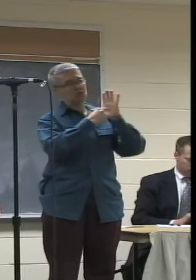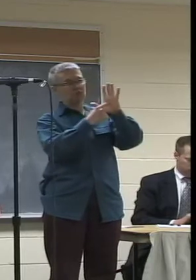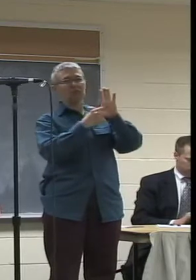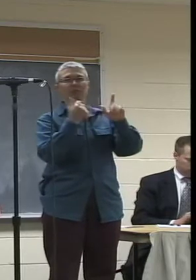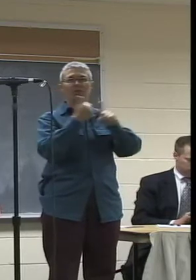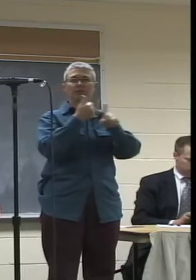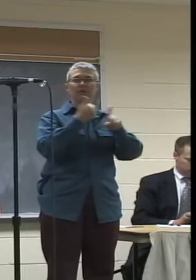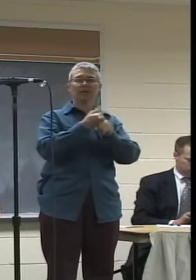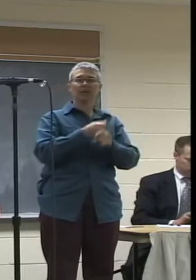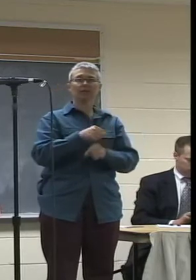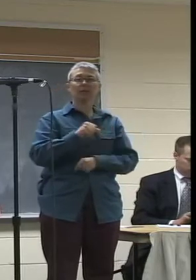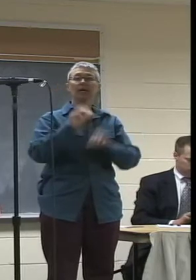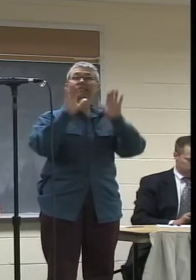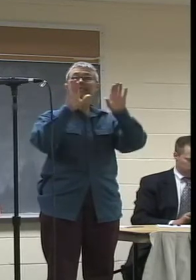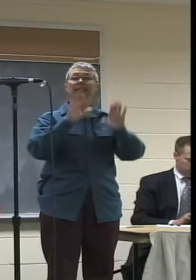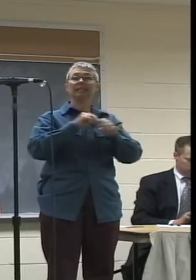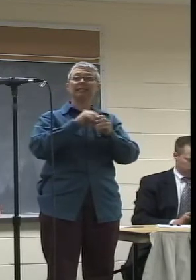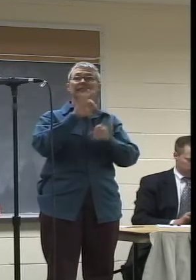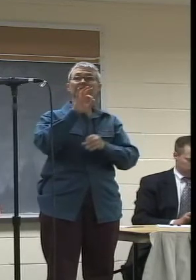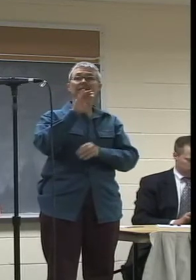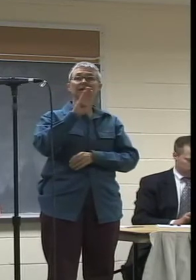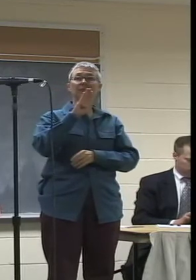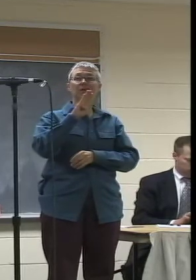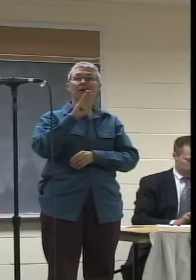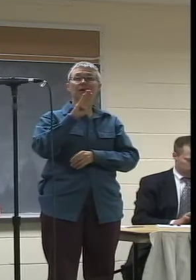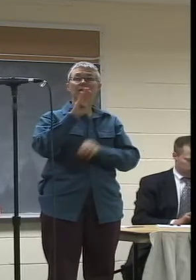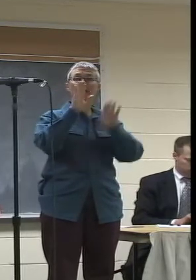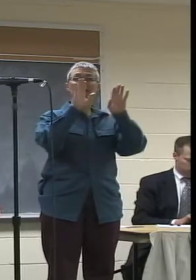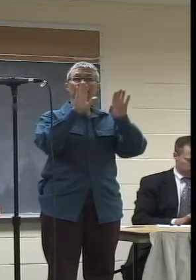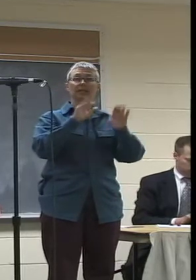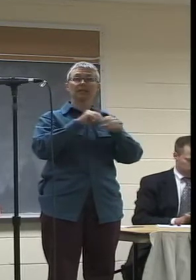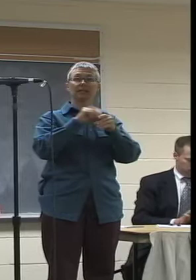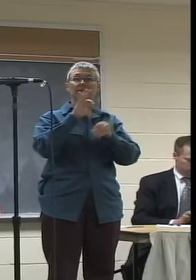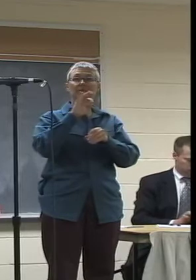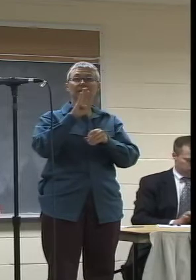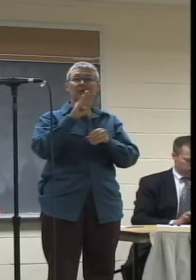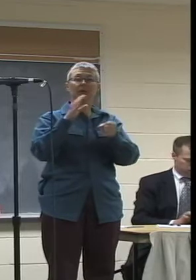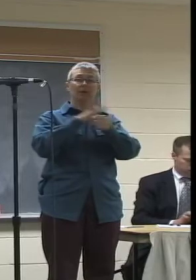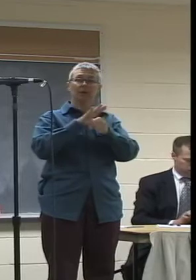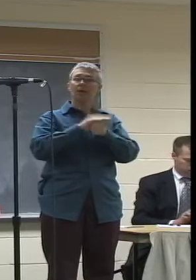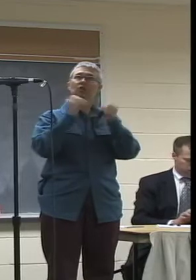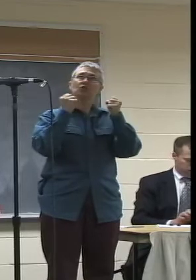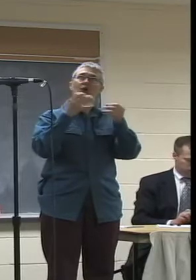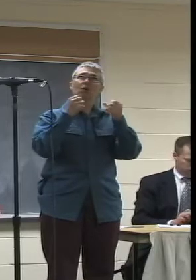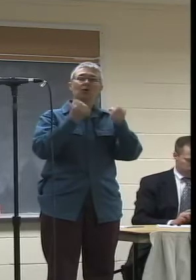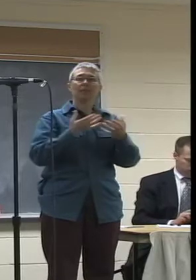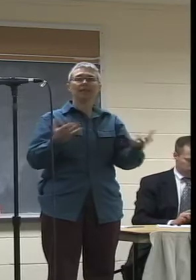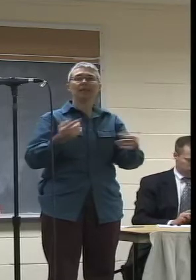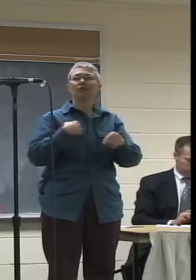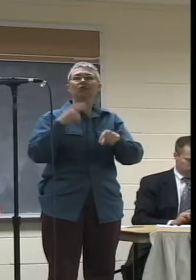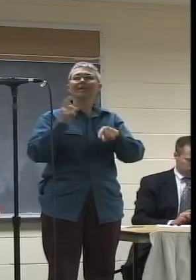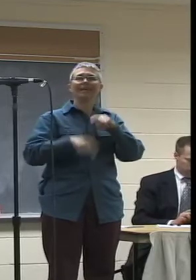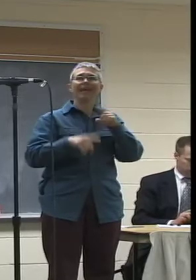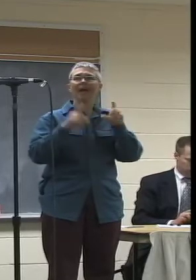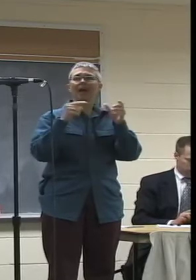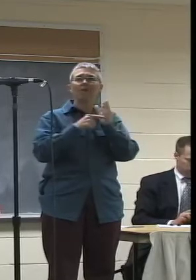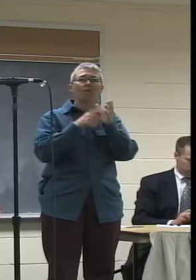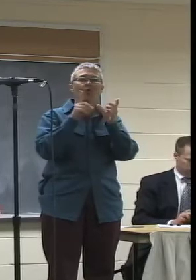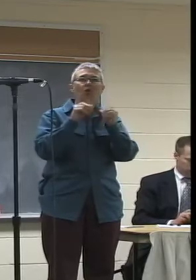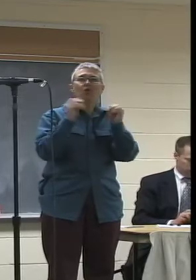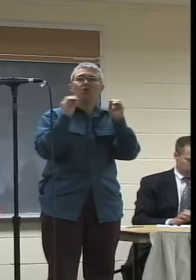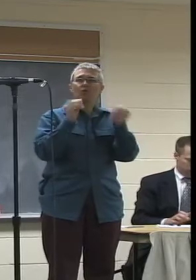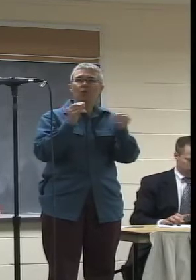Four Sundays in February covering what we do over and over again. I just don't know how we could never afford to,